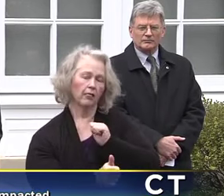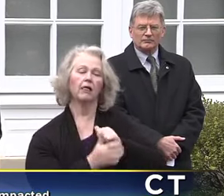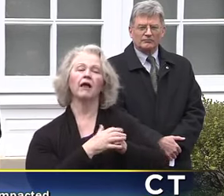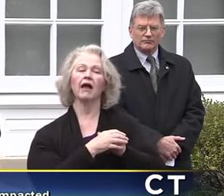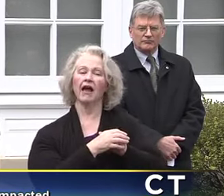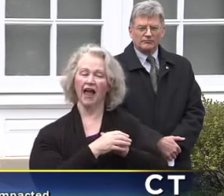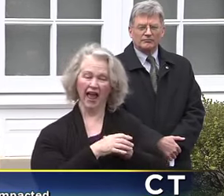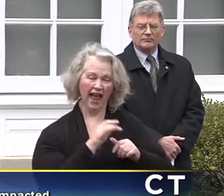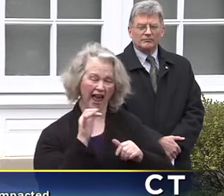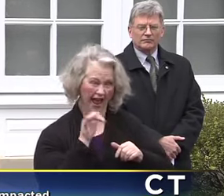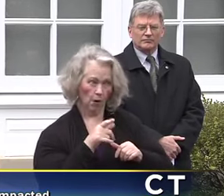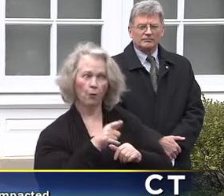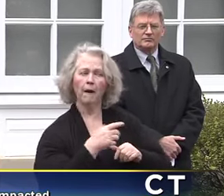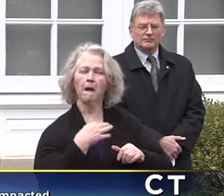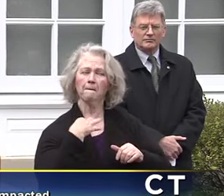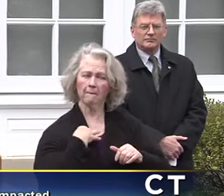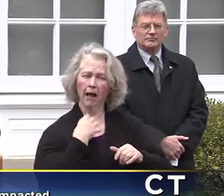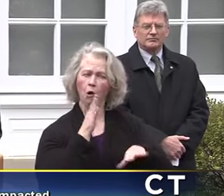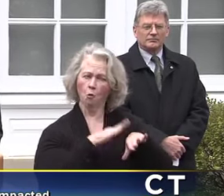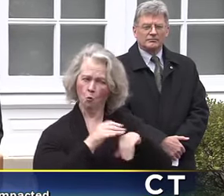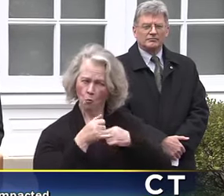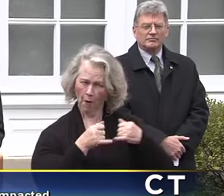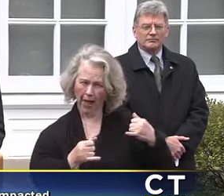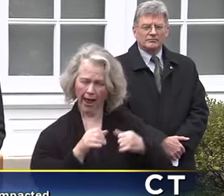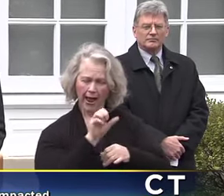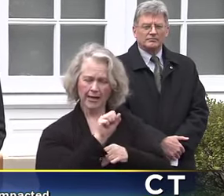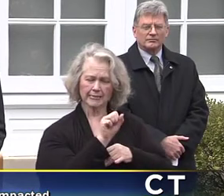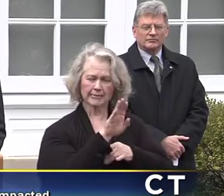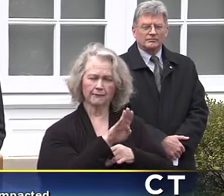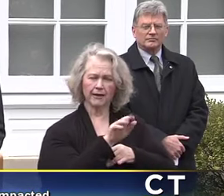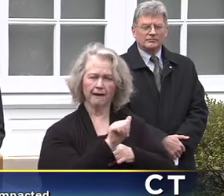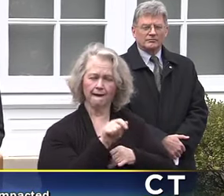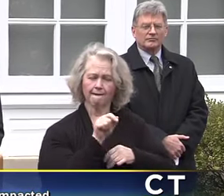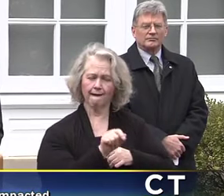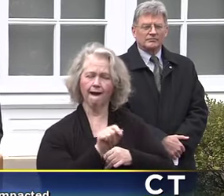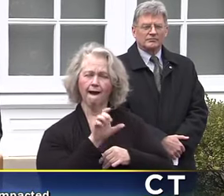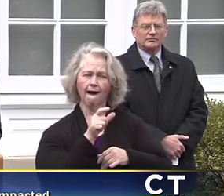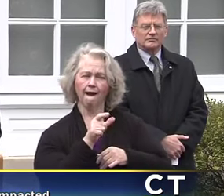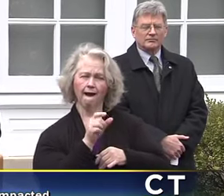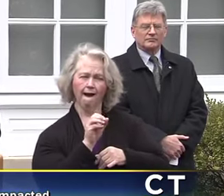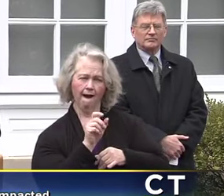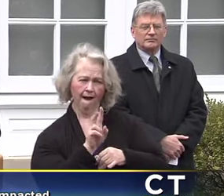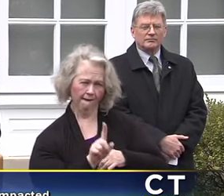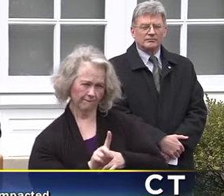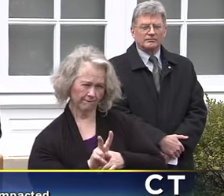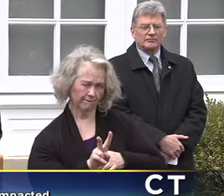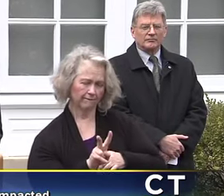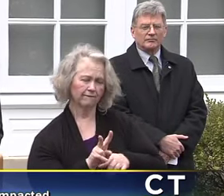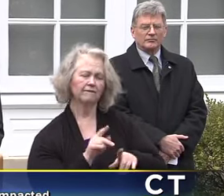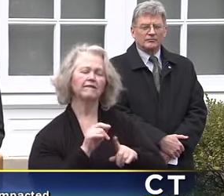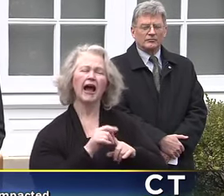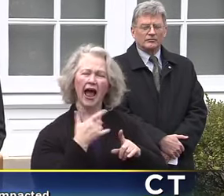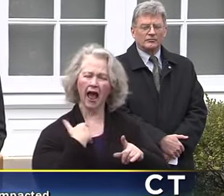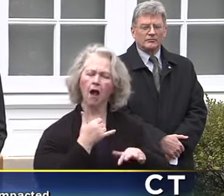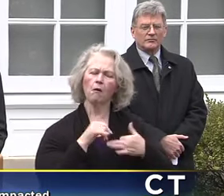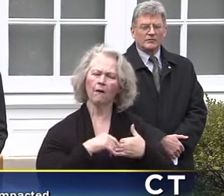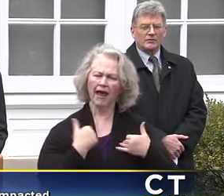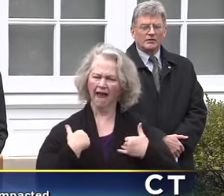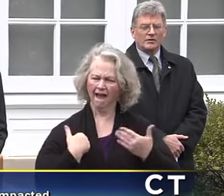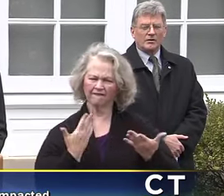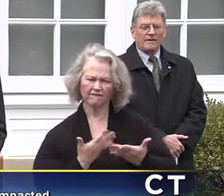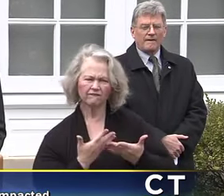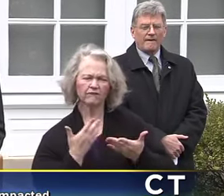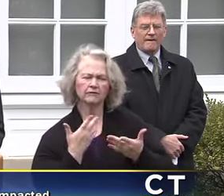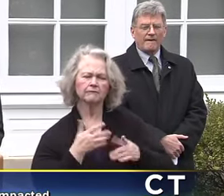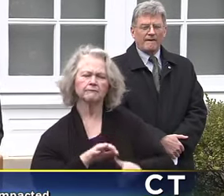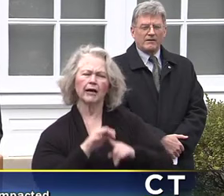and you can apply online at sba.gov. In addition, at DECD, we've set up a business emergency response unit for COVID-19